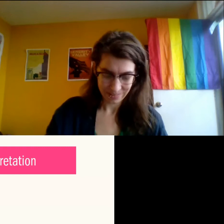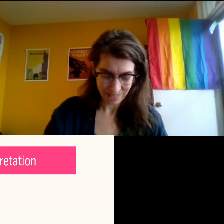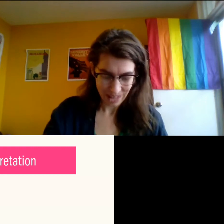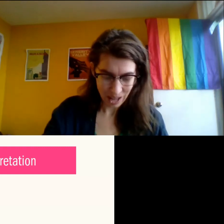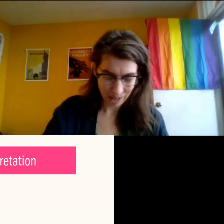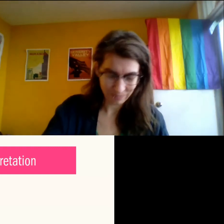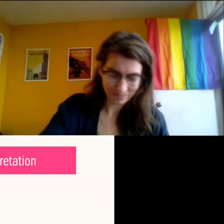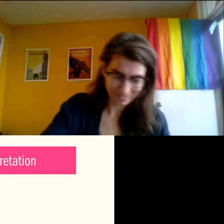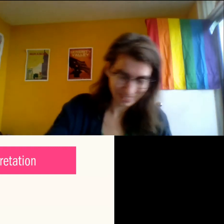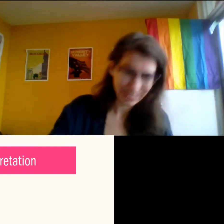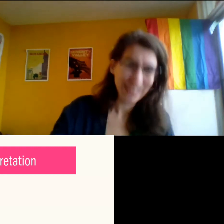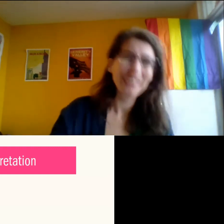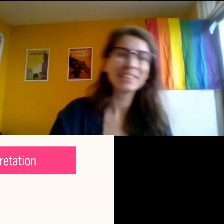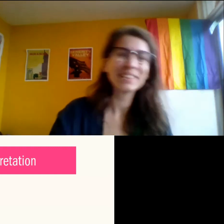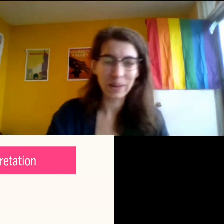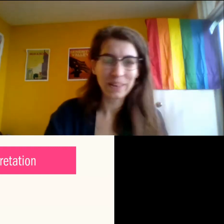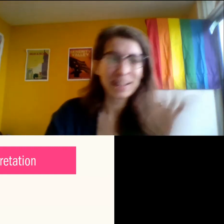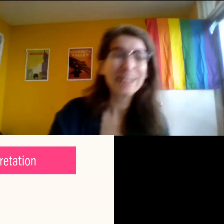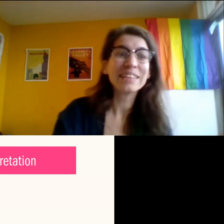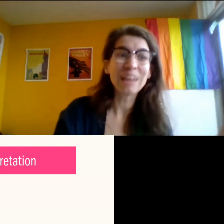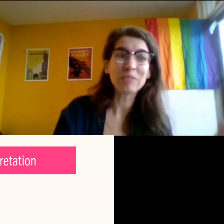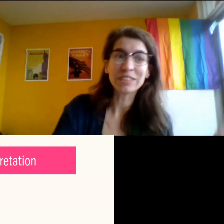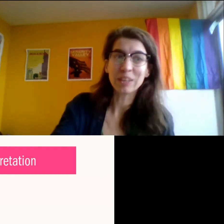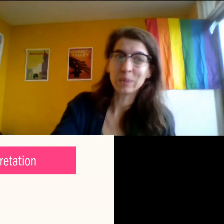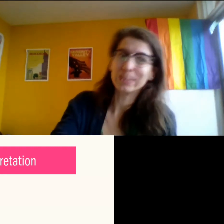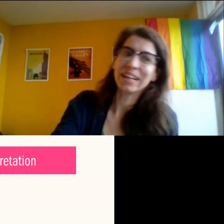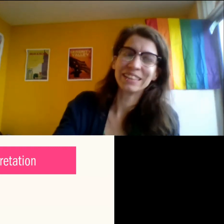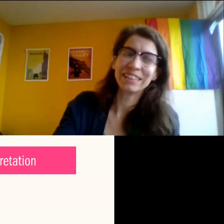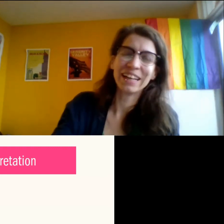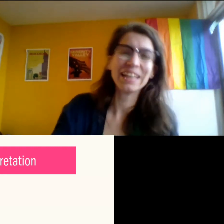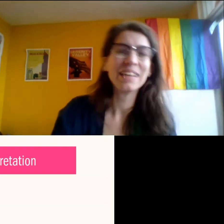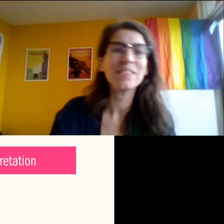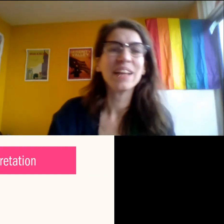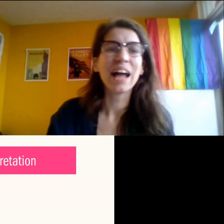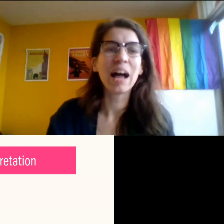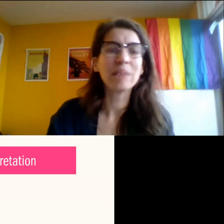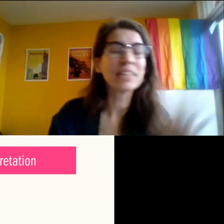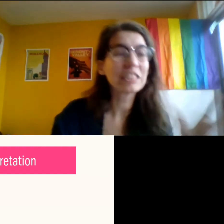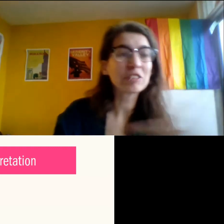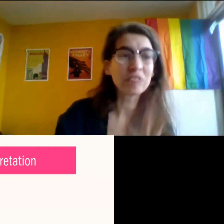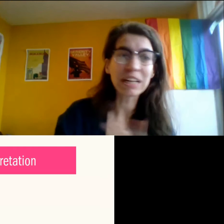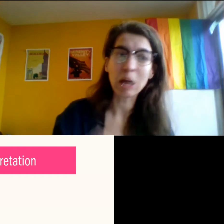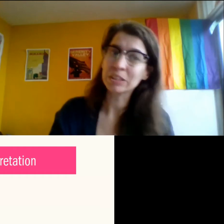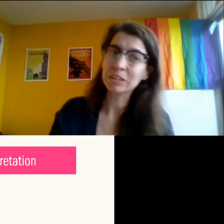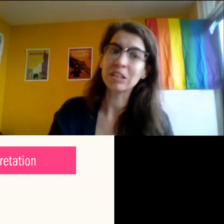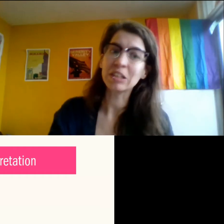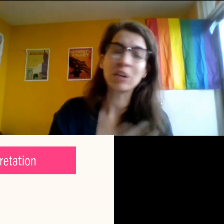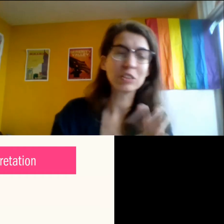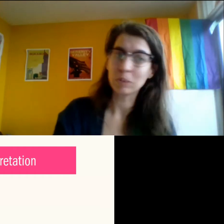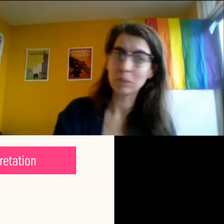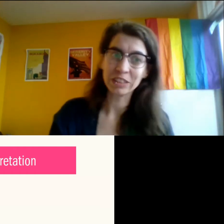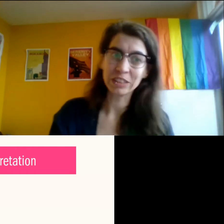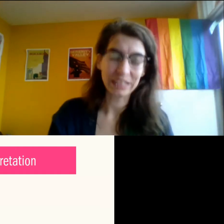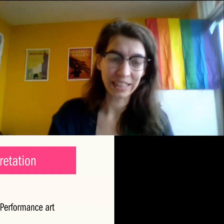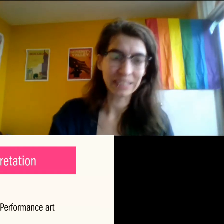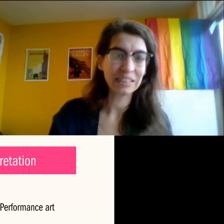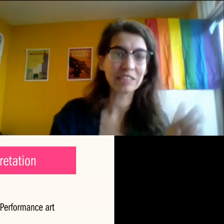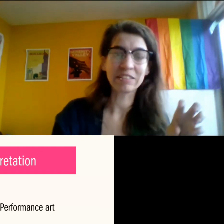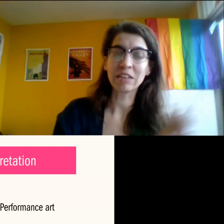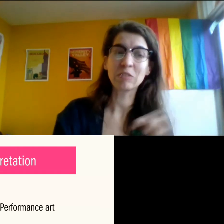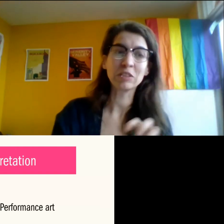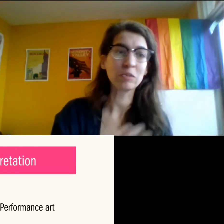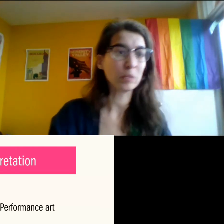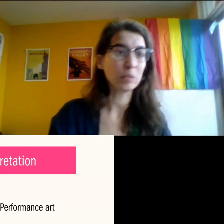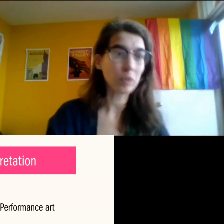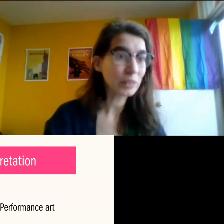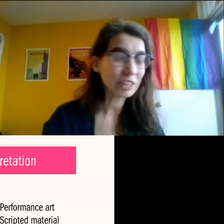fun. Um, so deaf interpretation, um, it's a great option in arts for a bunch of things. It's